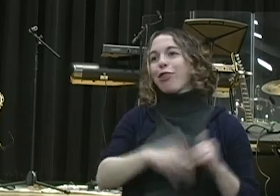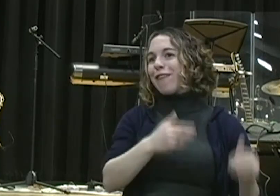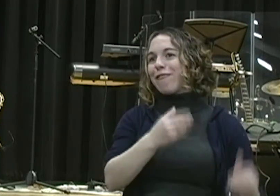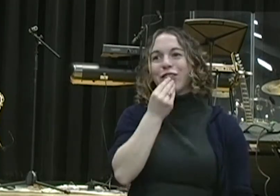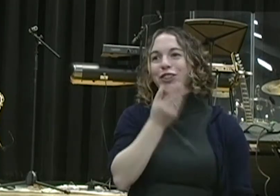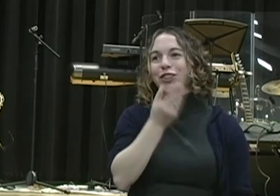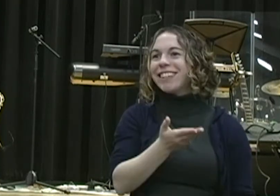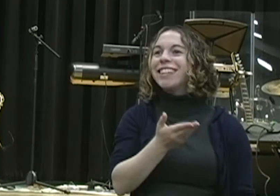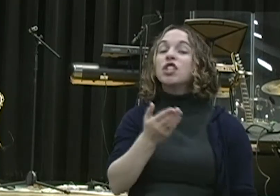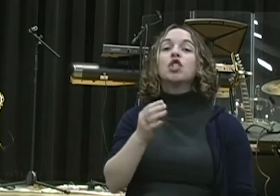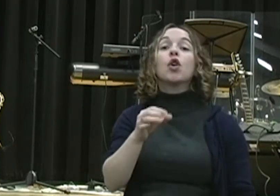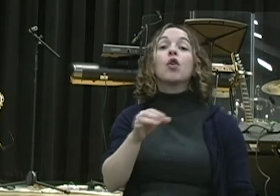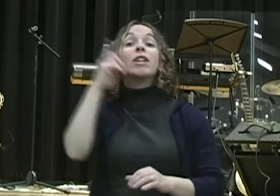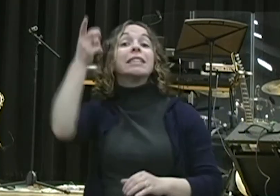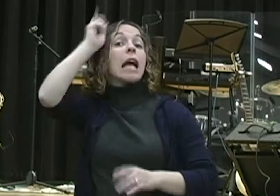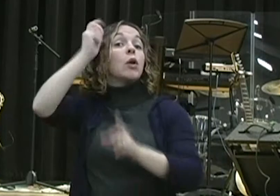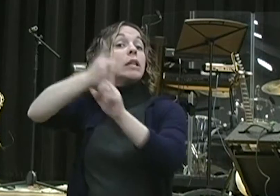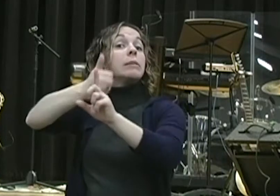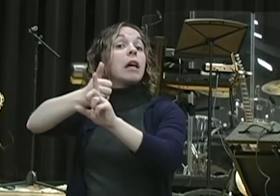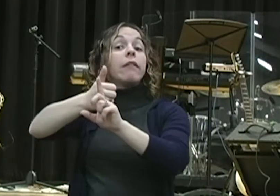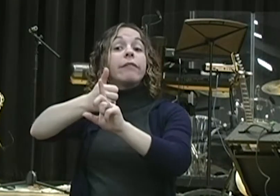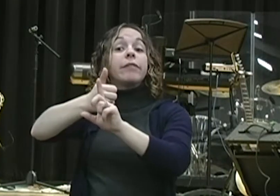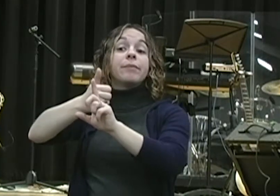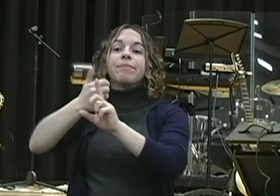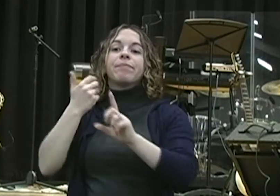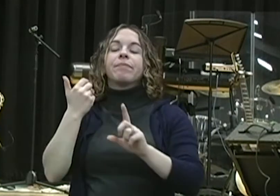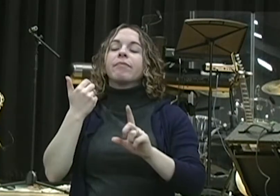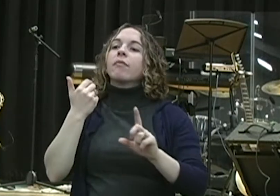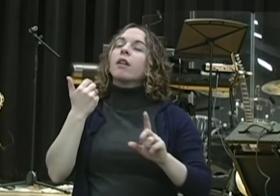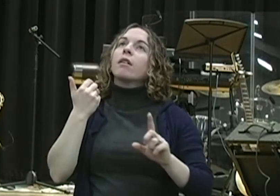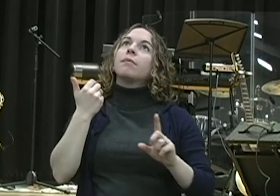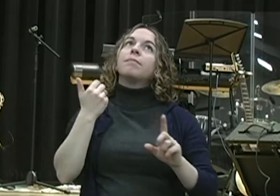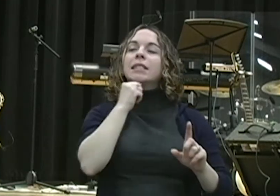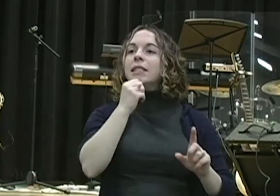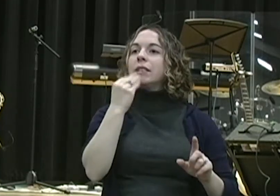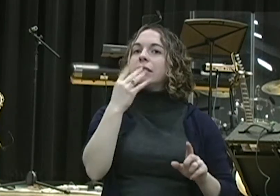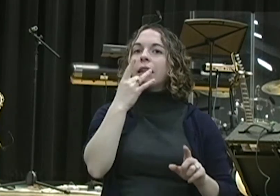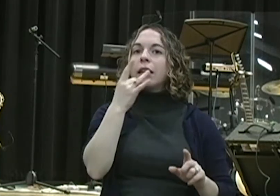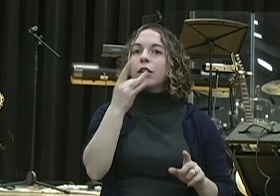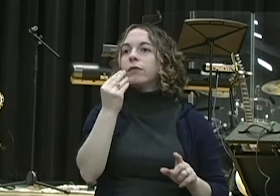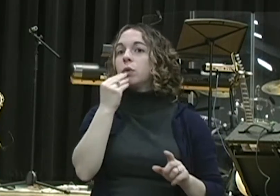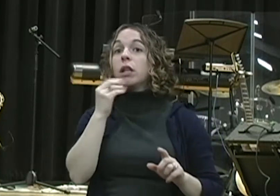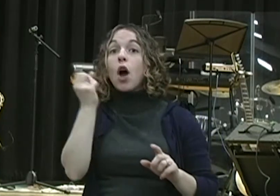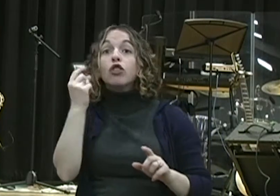wine, and he didn't put on ointment, meaning he didn't freshen himself up. Now, if you have to go to work, you better look the part, okay?